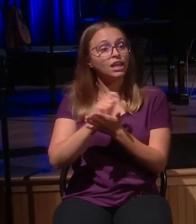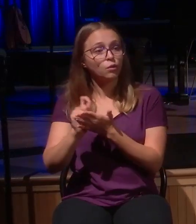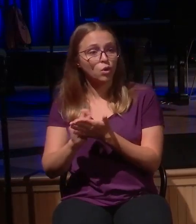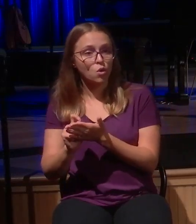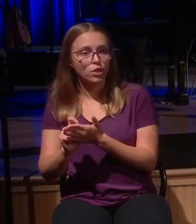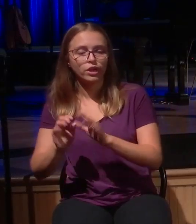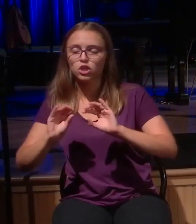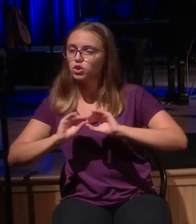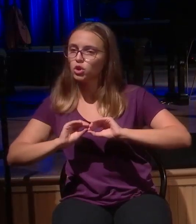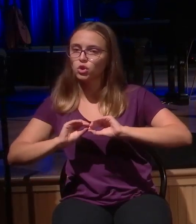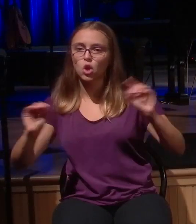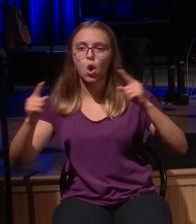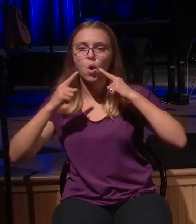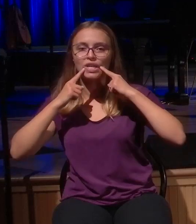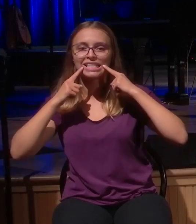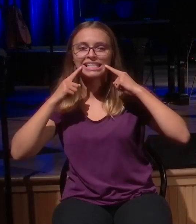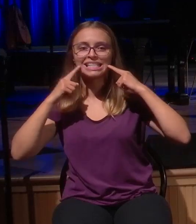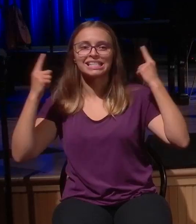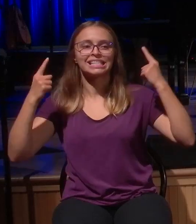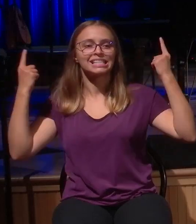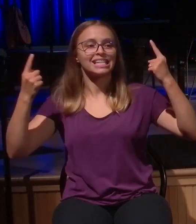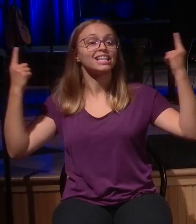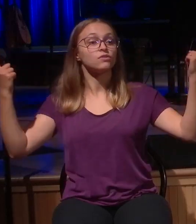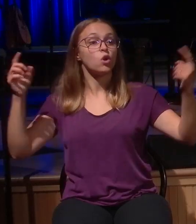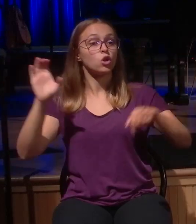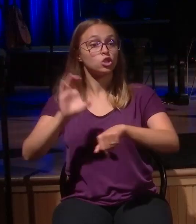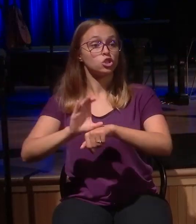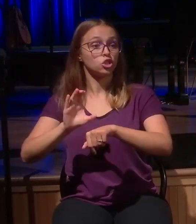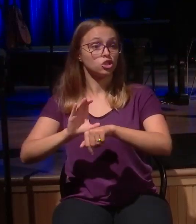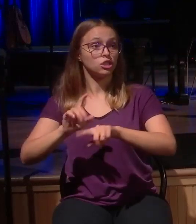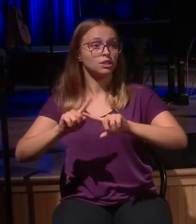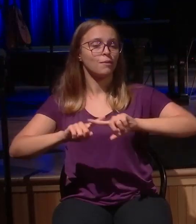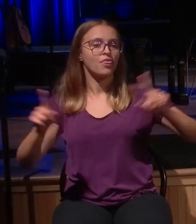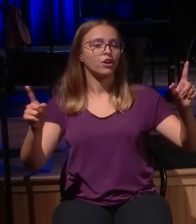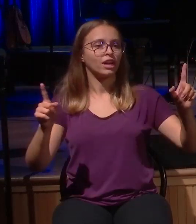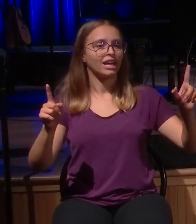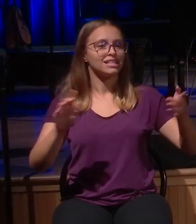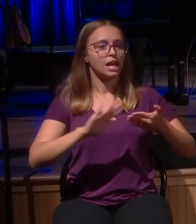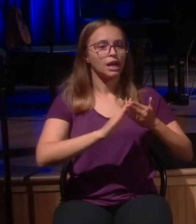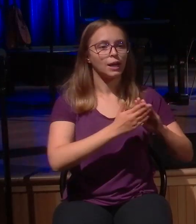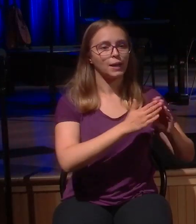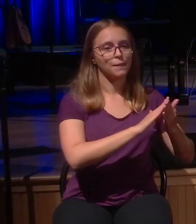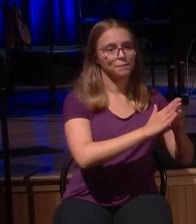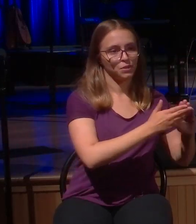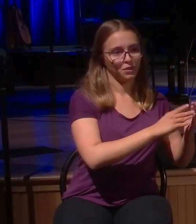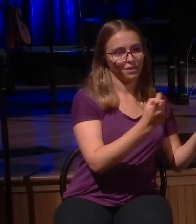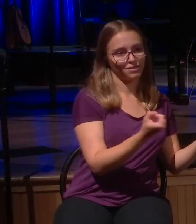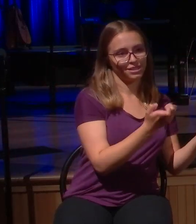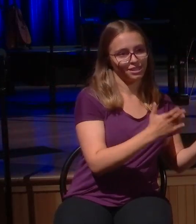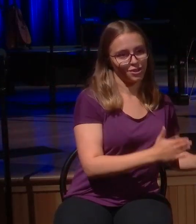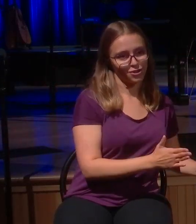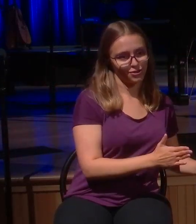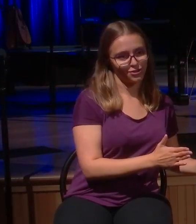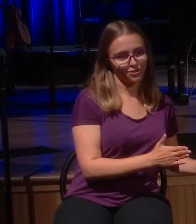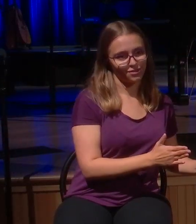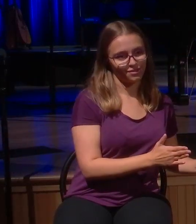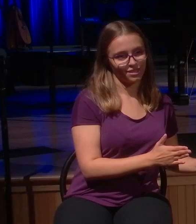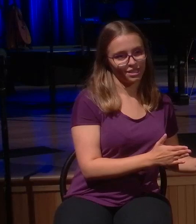communities of sinners gathered before God week after week in towns and villages all over the world. The Holy